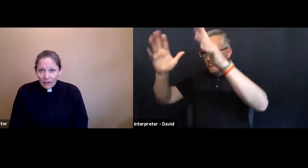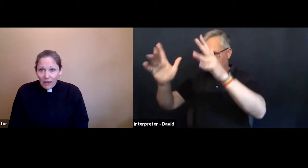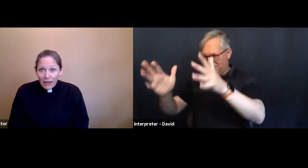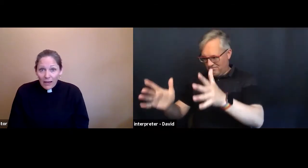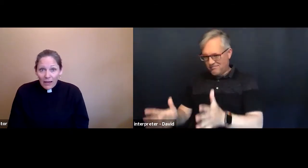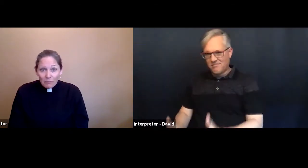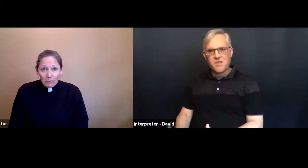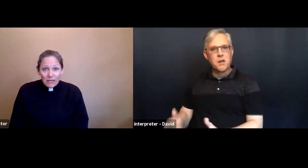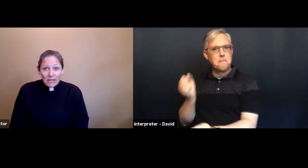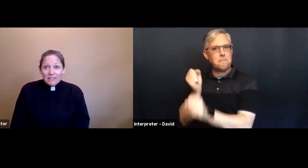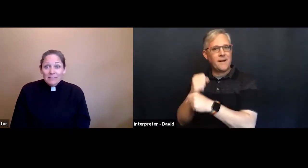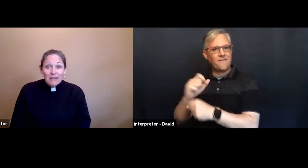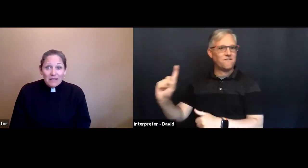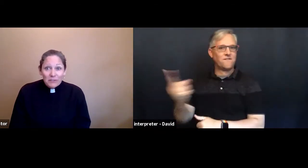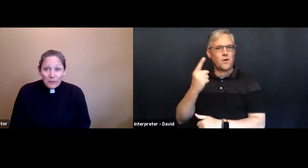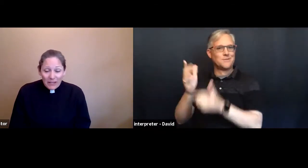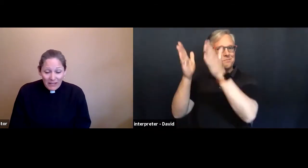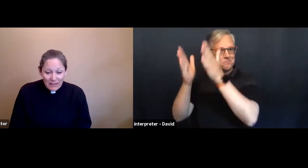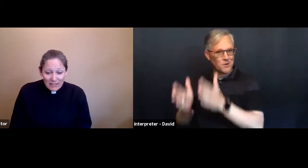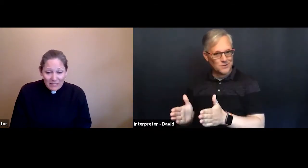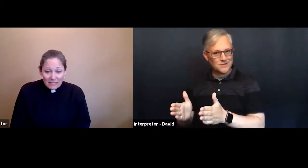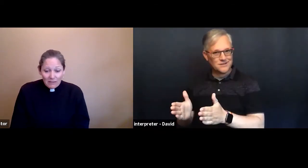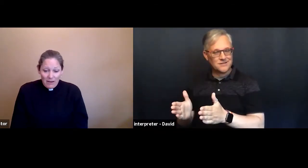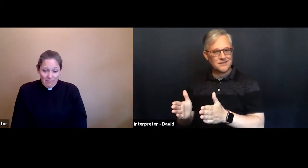And breathes into it, and then it's alive.